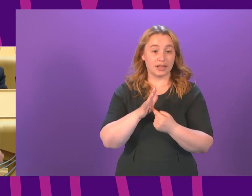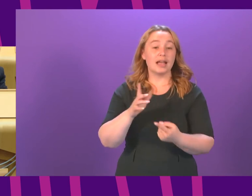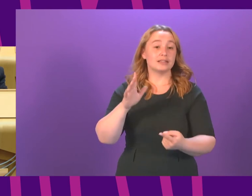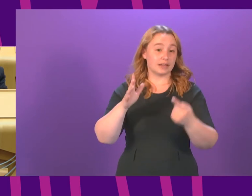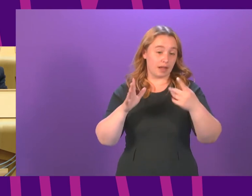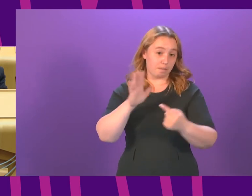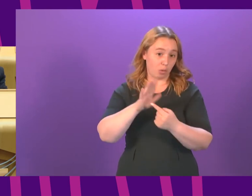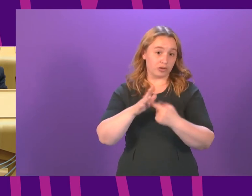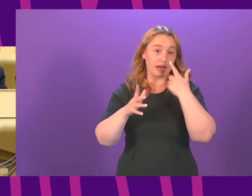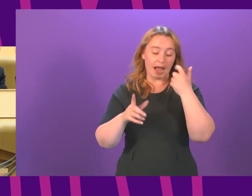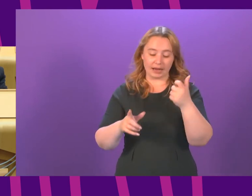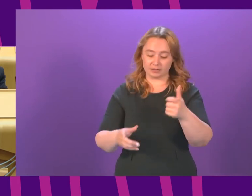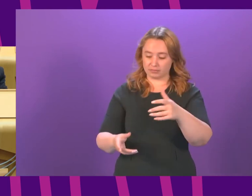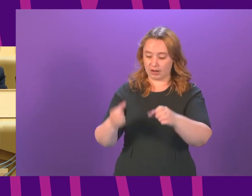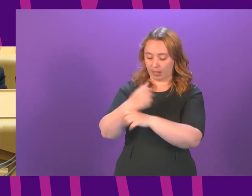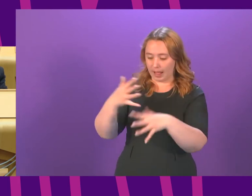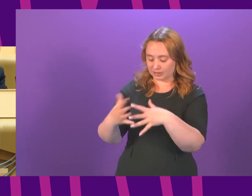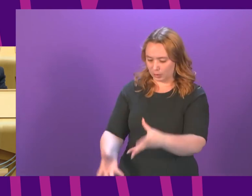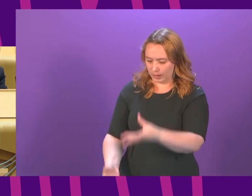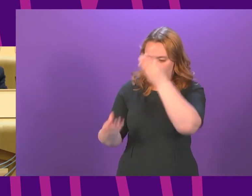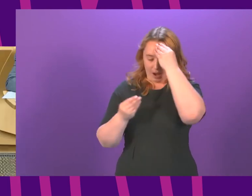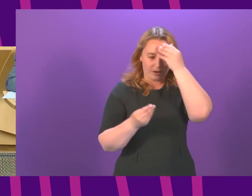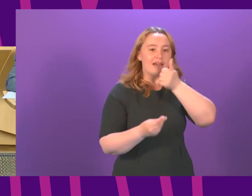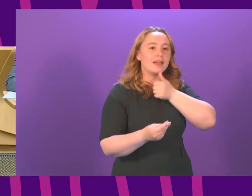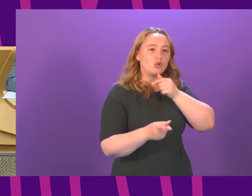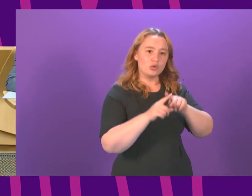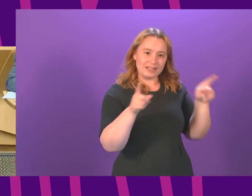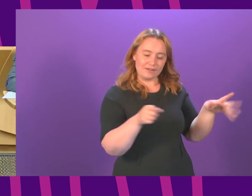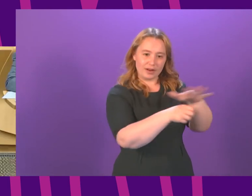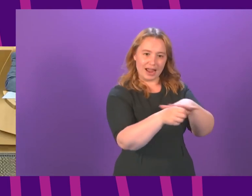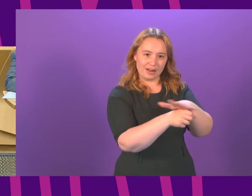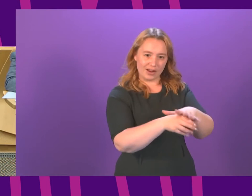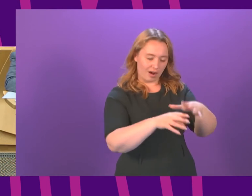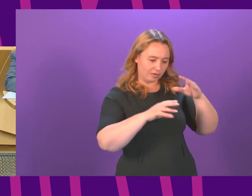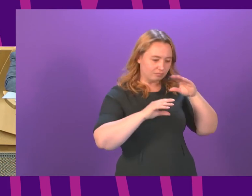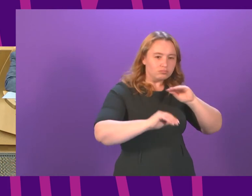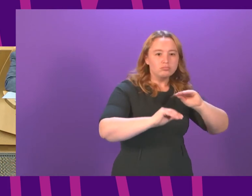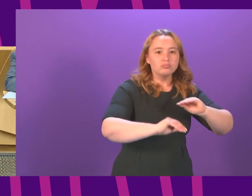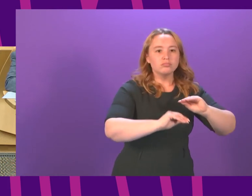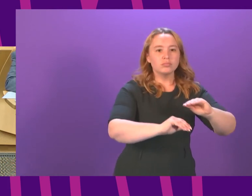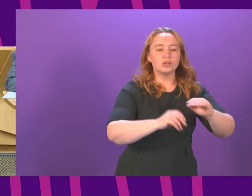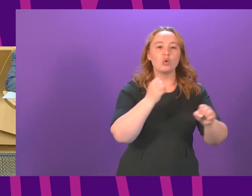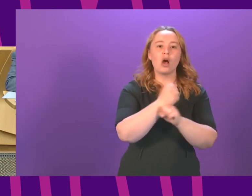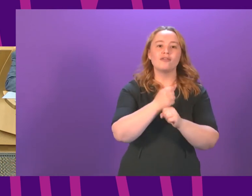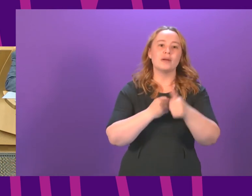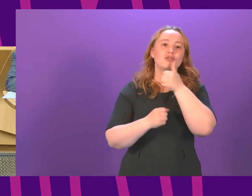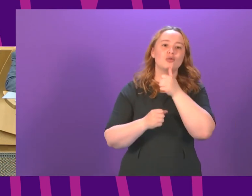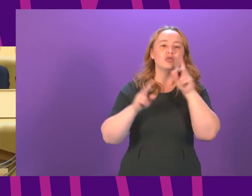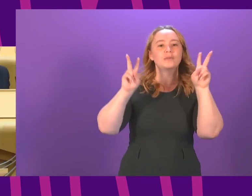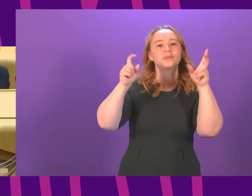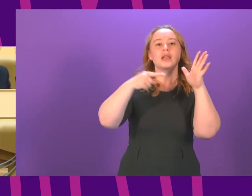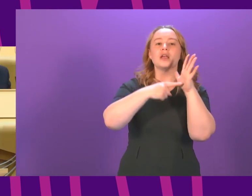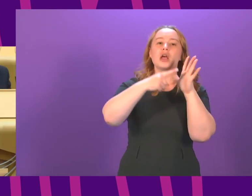applied and are applied elsewhere so I am going to use a different word just because it is the one we are using in government there is a toolkit being